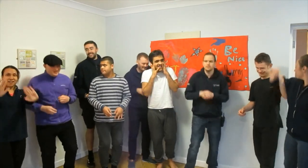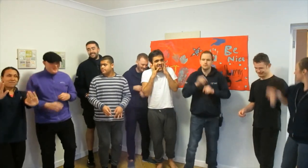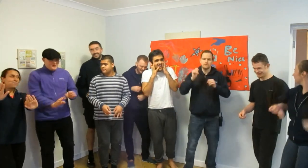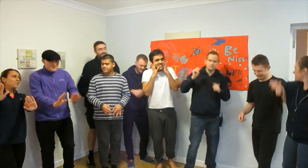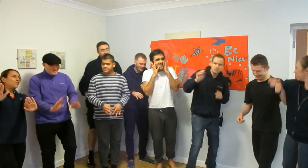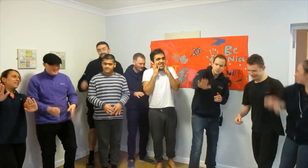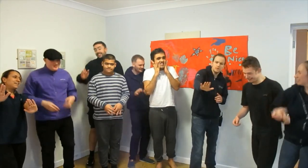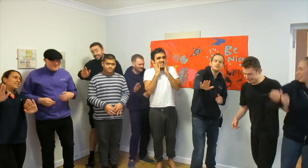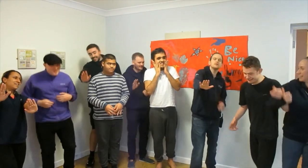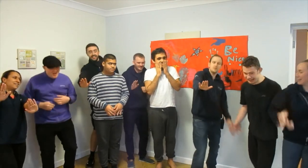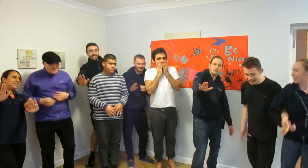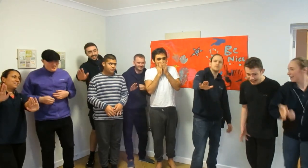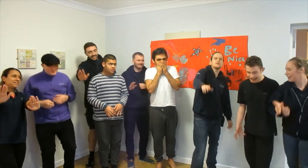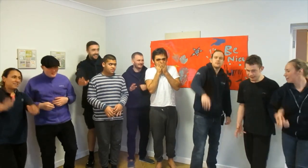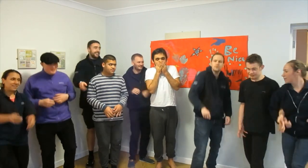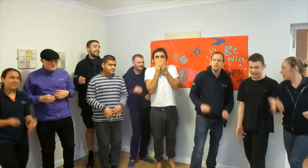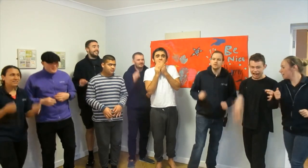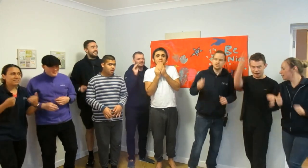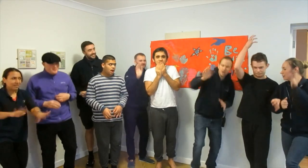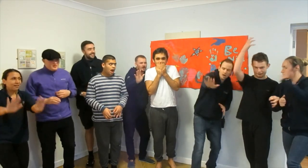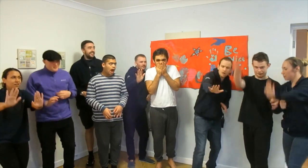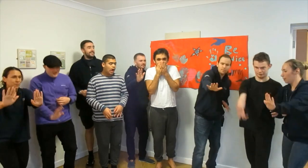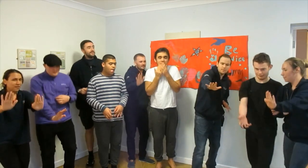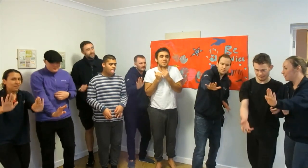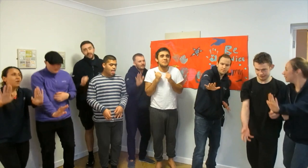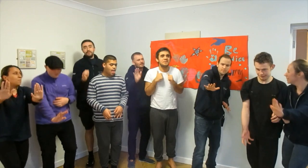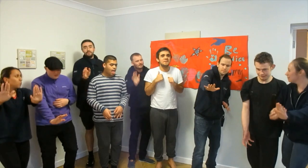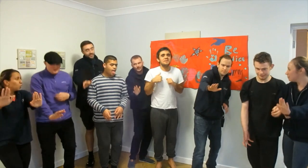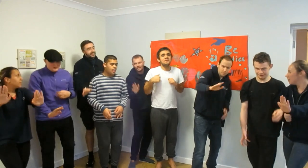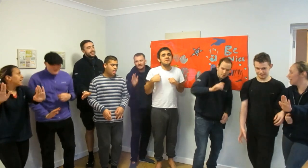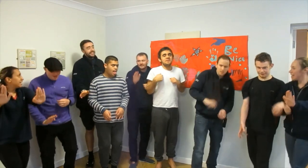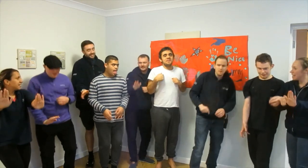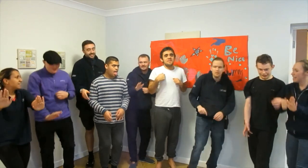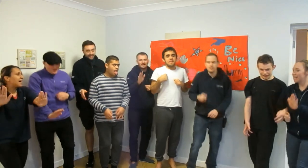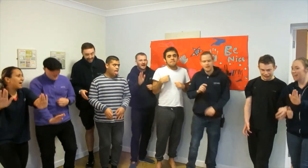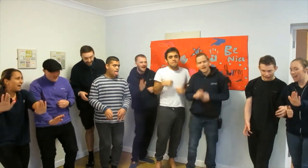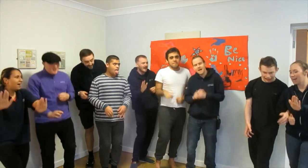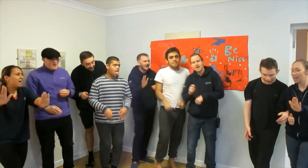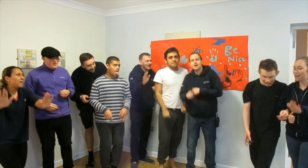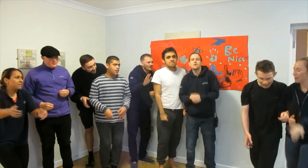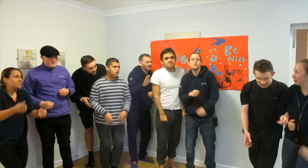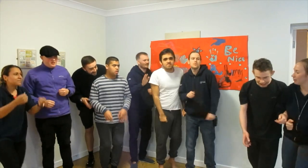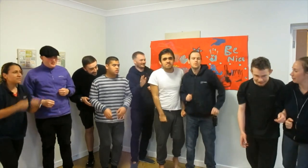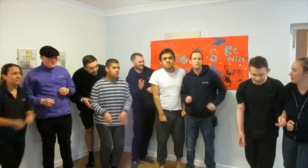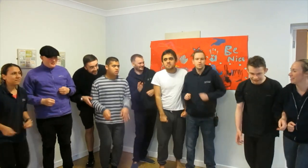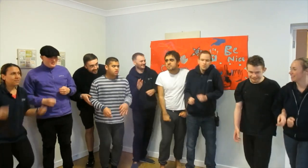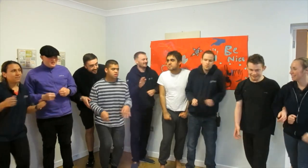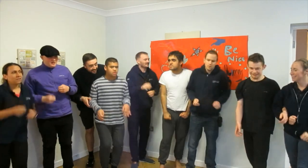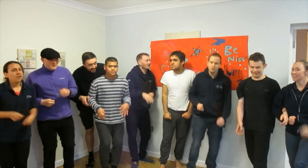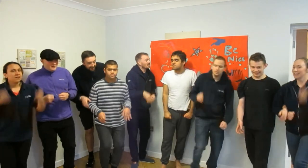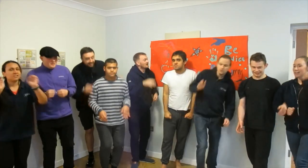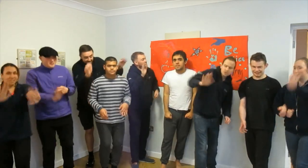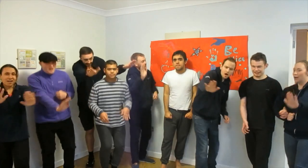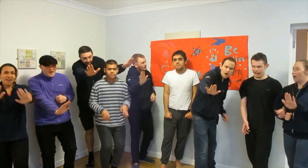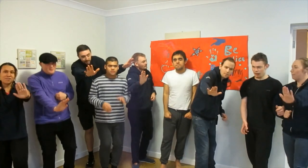stop bullying Let's stop bullying now Clap your hands and sing Stop